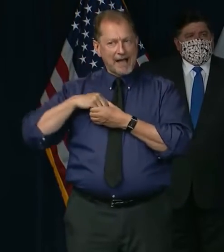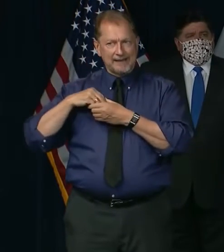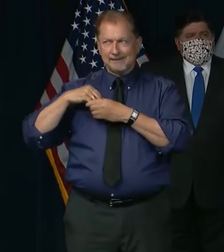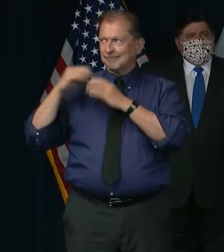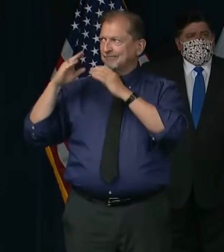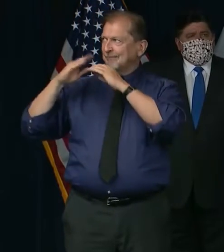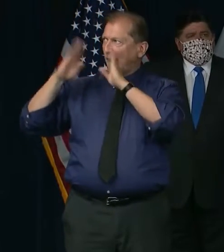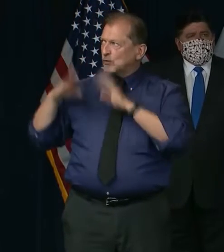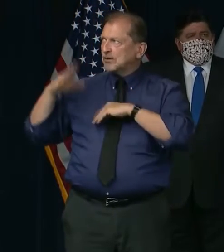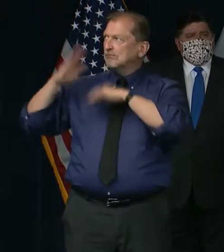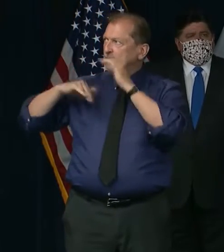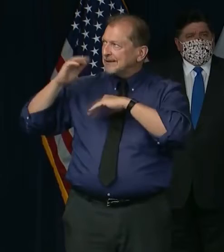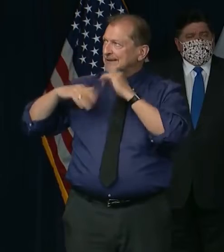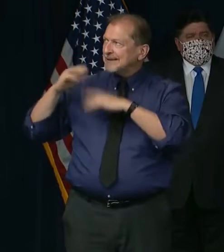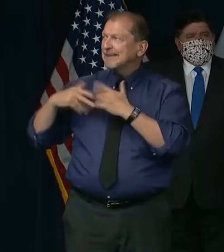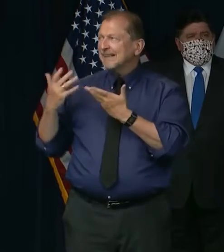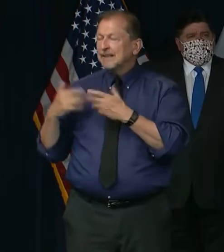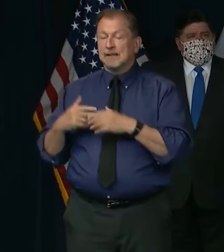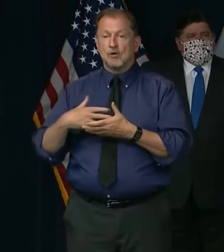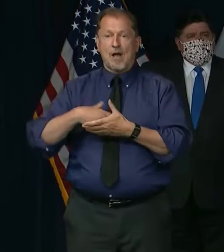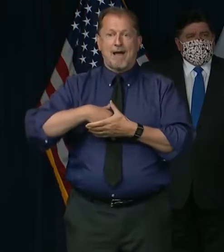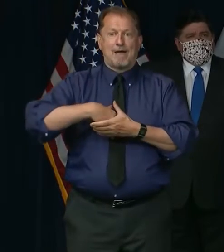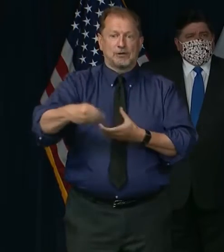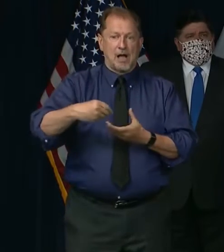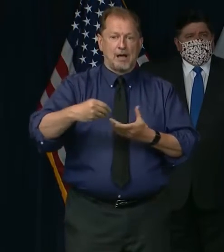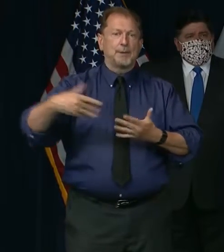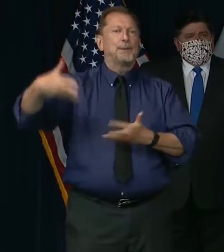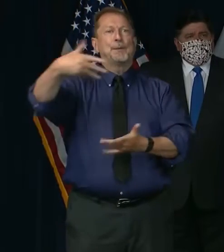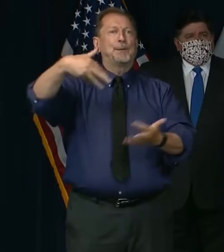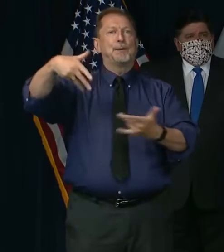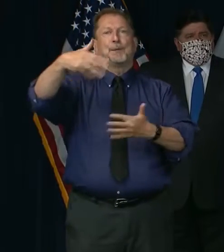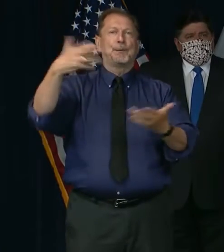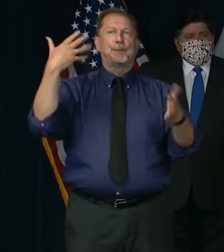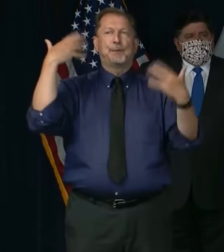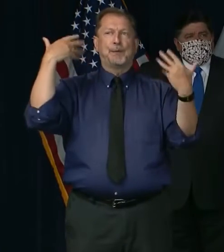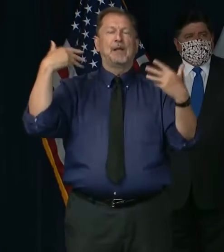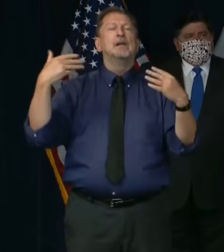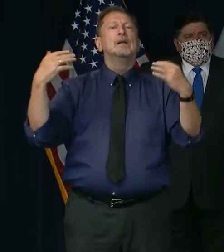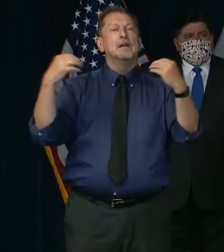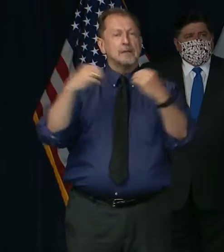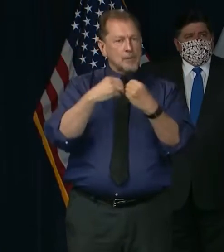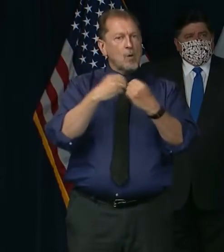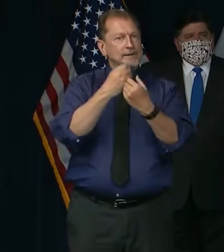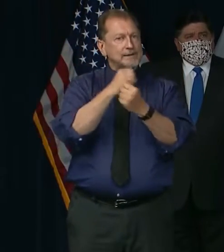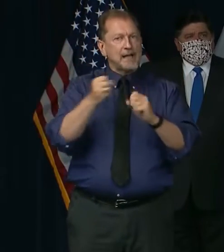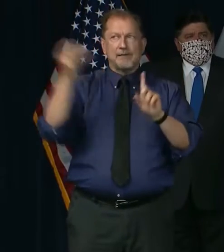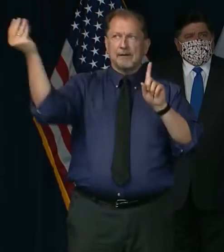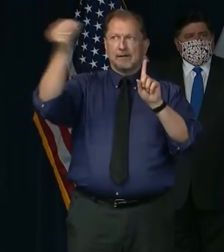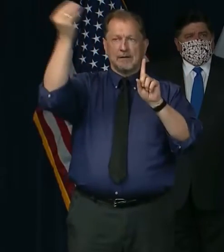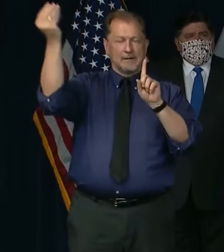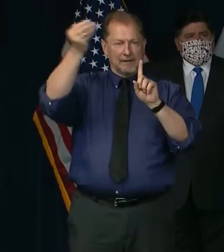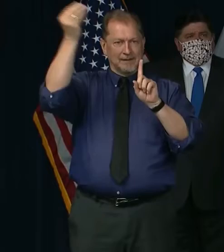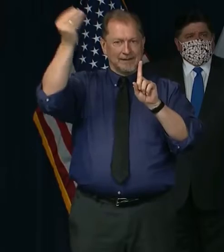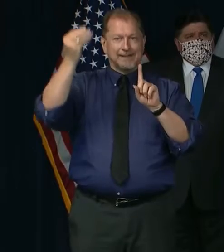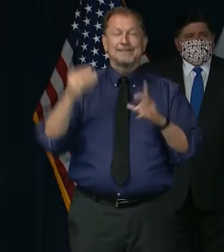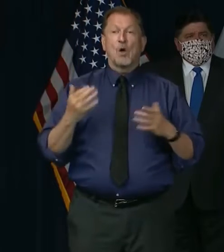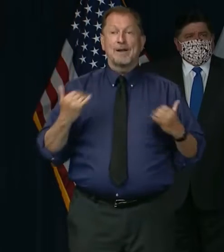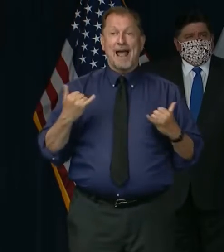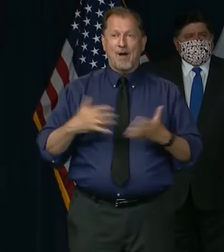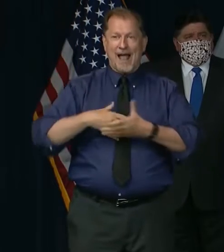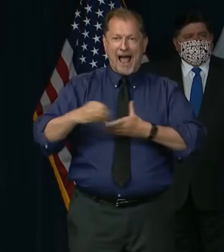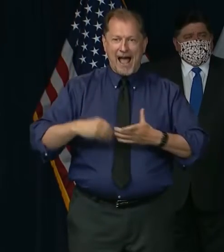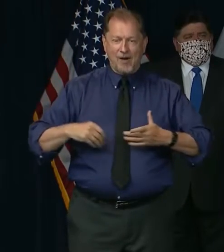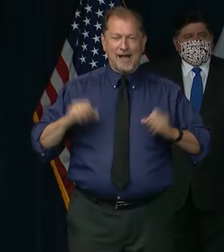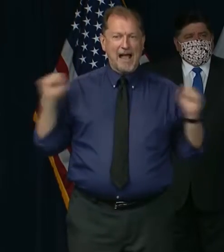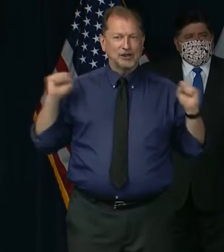allows for a little bit of an addition to the safety net, right? And so it's time for us to get our wiggles out, as I would say.